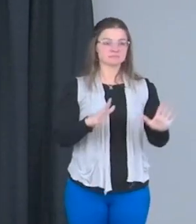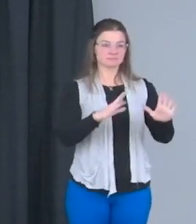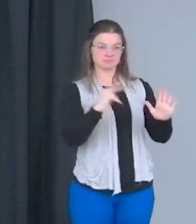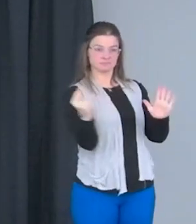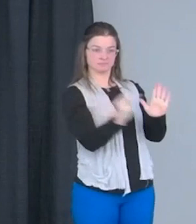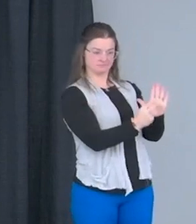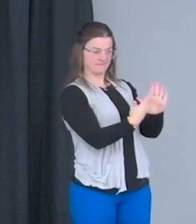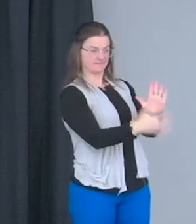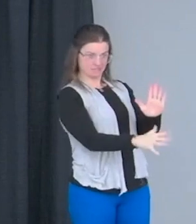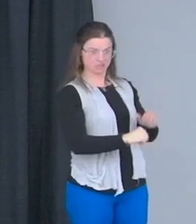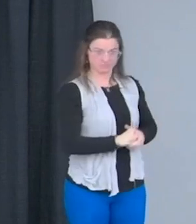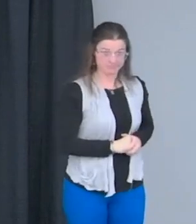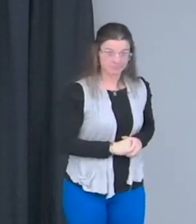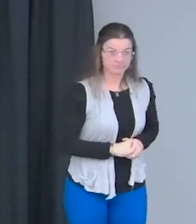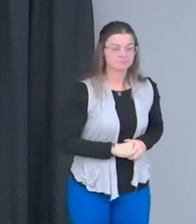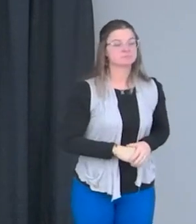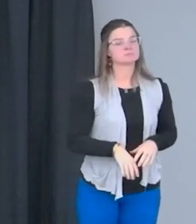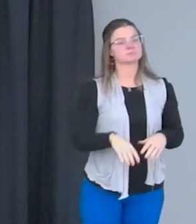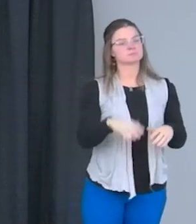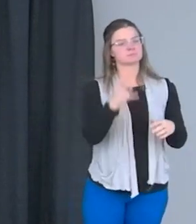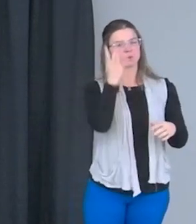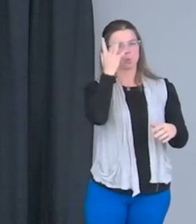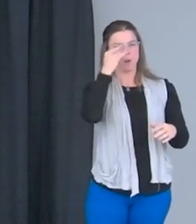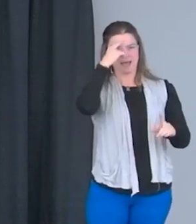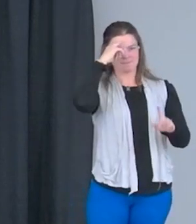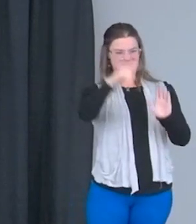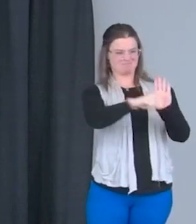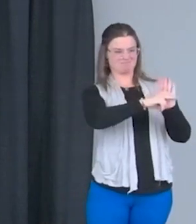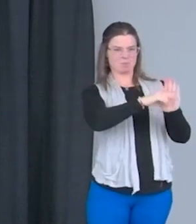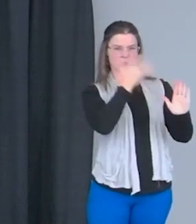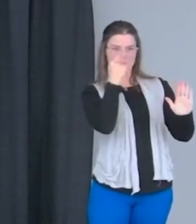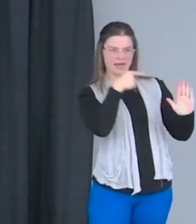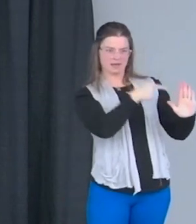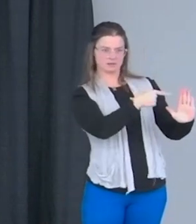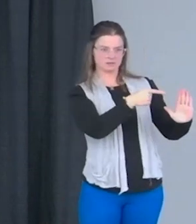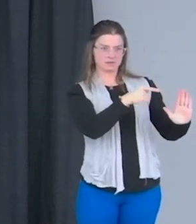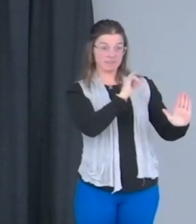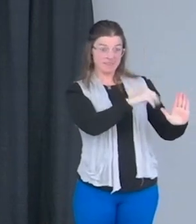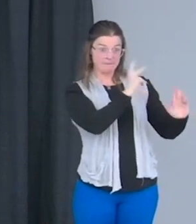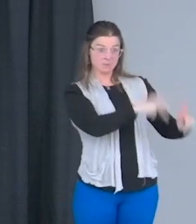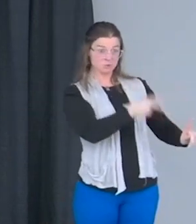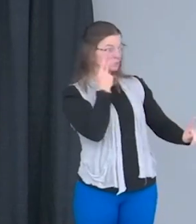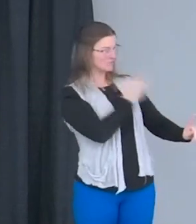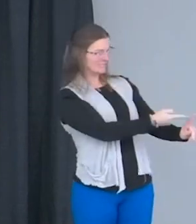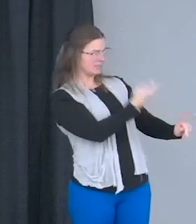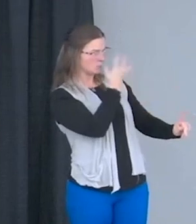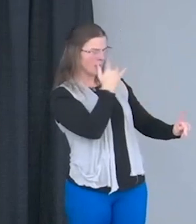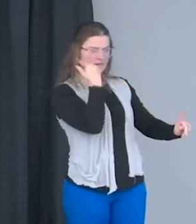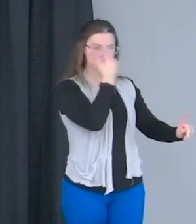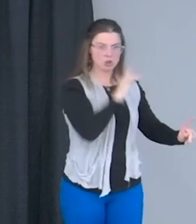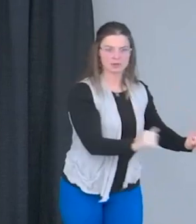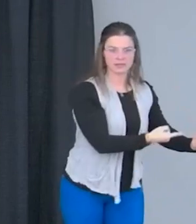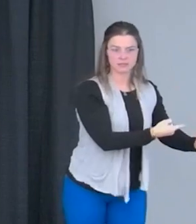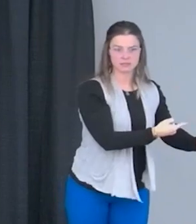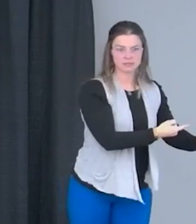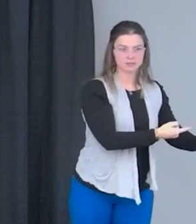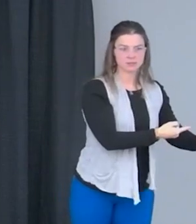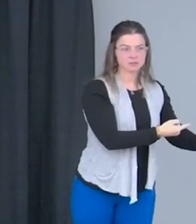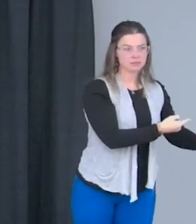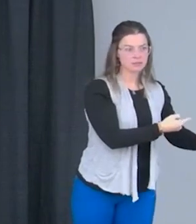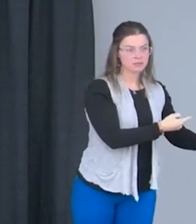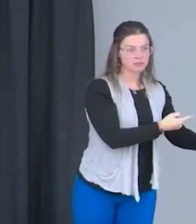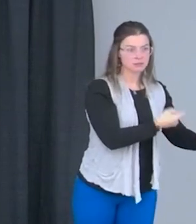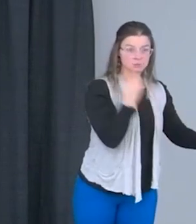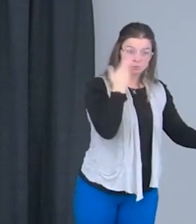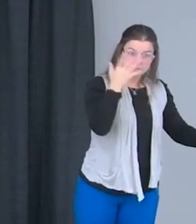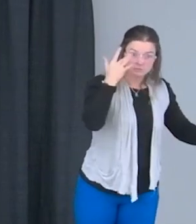to see that. So let me break down. Why did I have that mentality? Why did I look like that person that you were able to see just a few minutes ago? And it's all